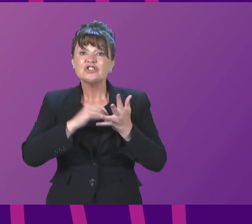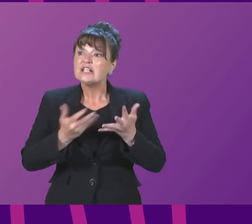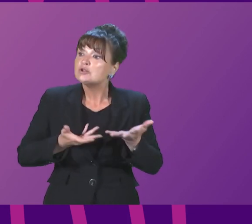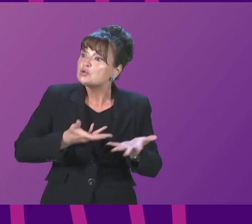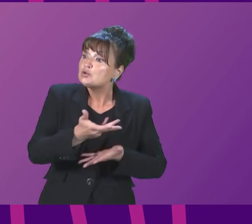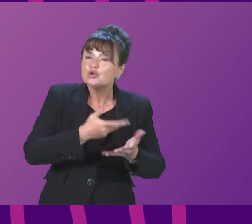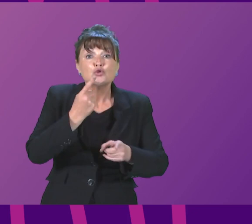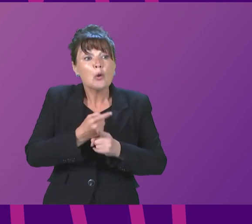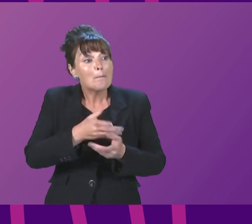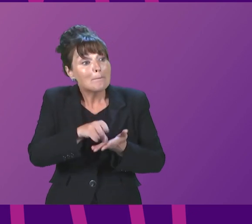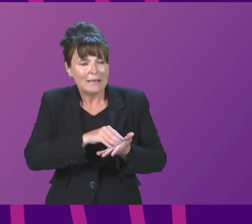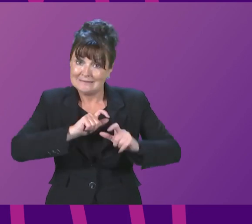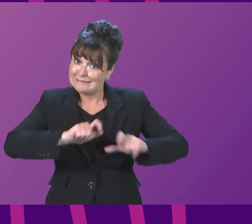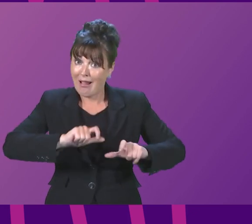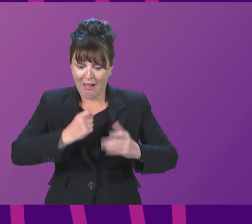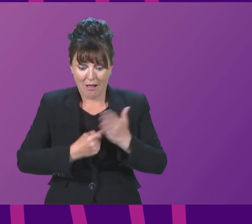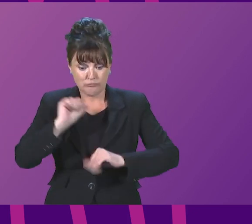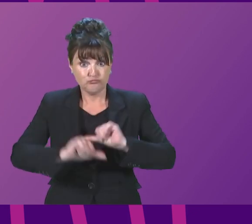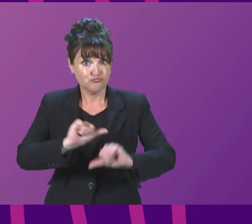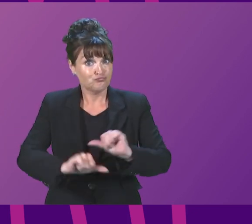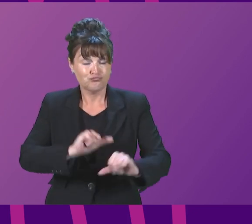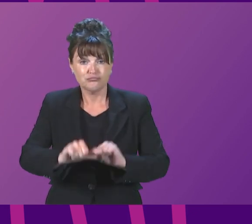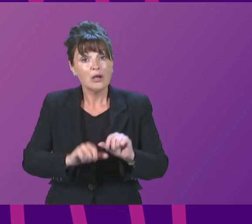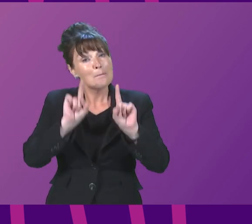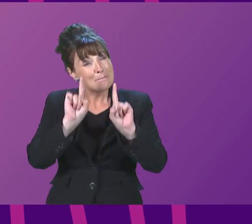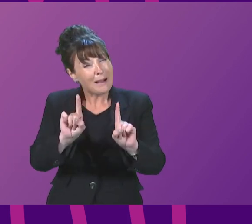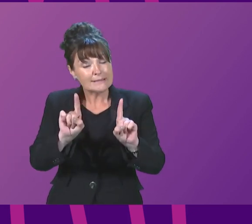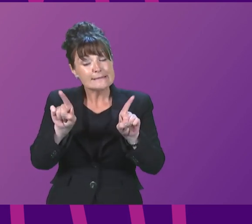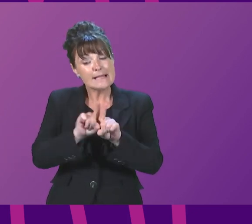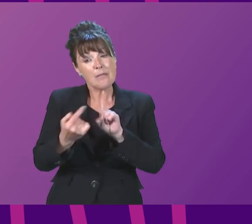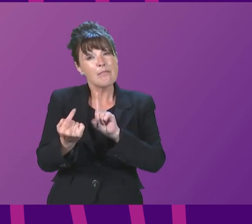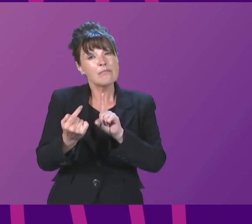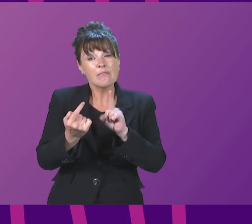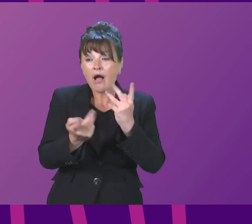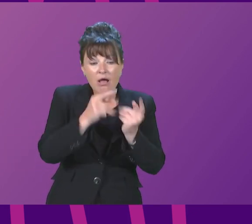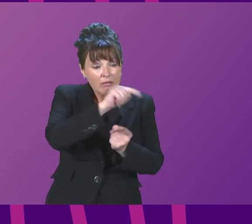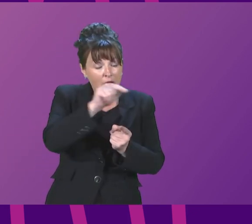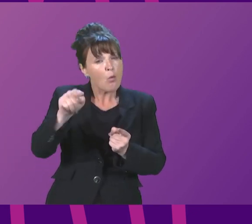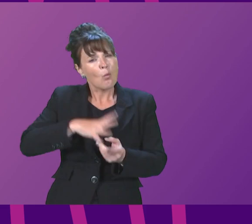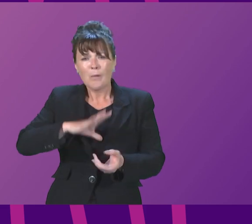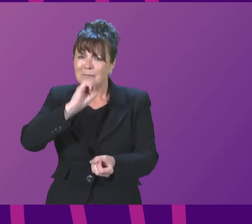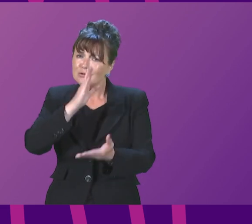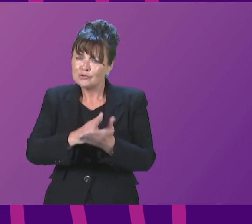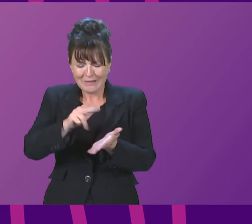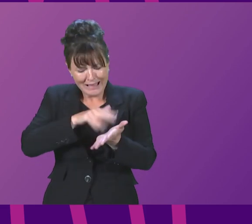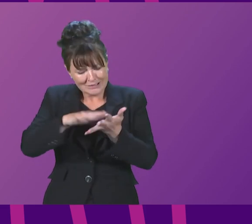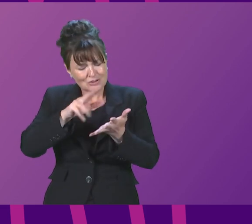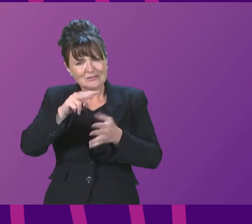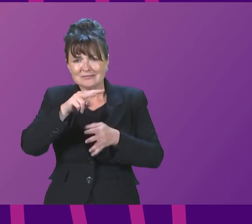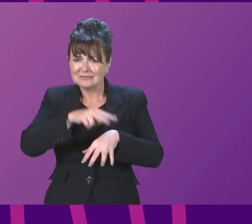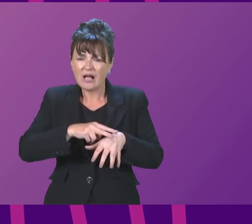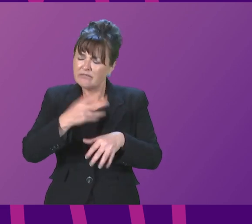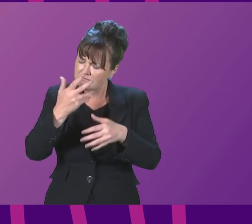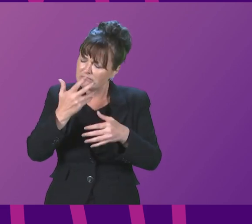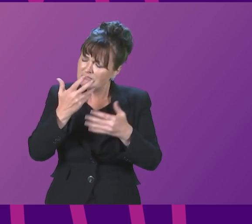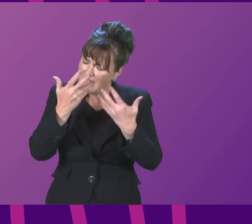around pay are ongoing but just as was the case with other public sector workers we want to ensure that our NHS staff get the fairest